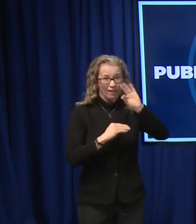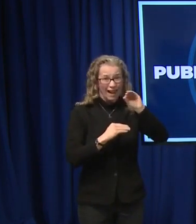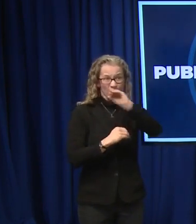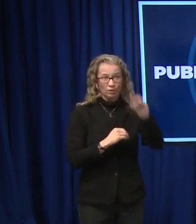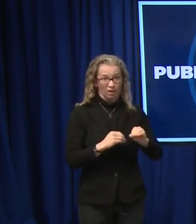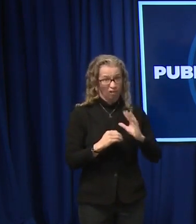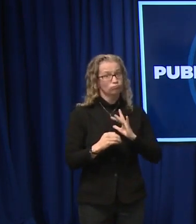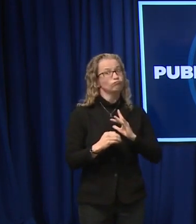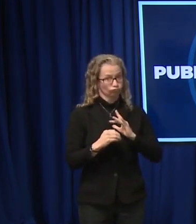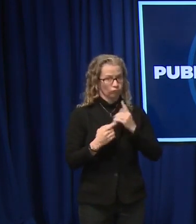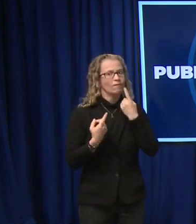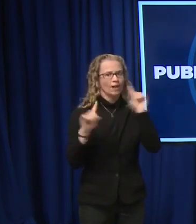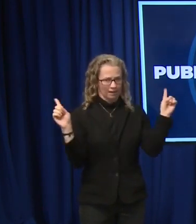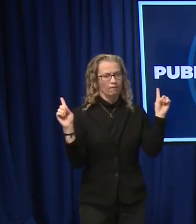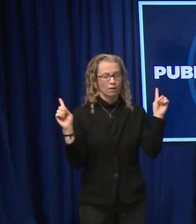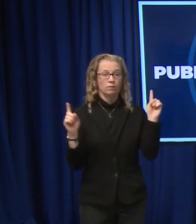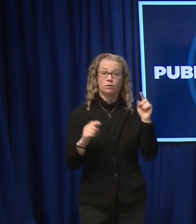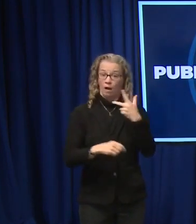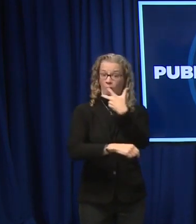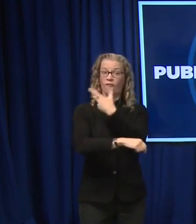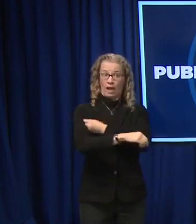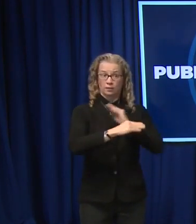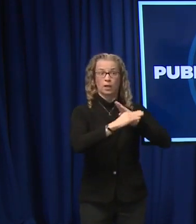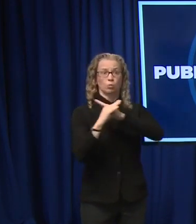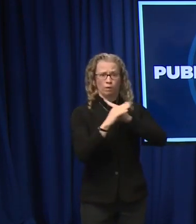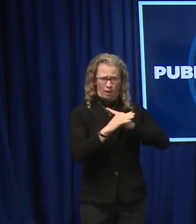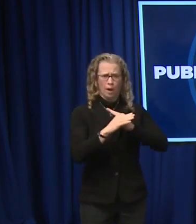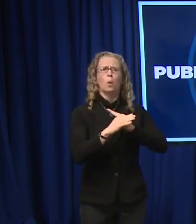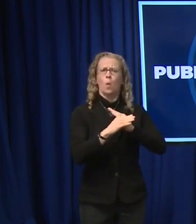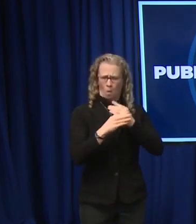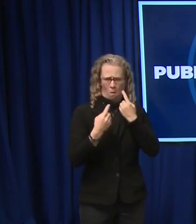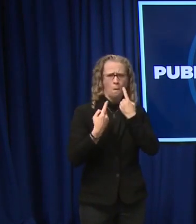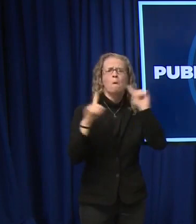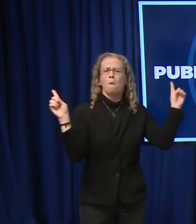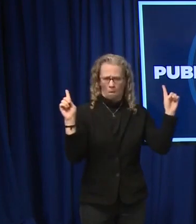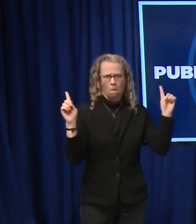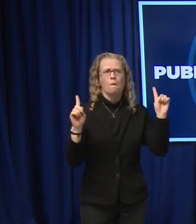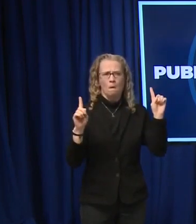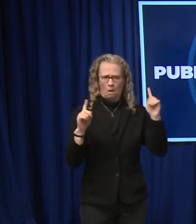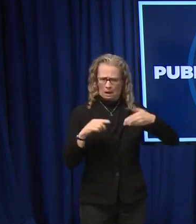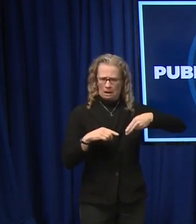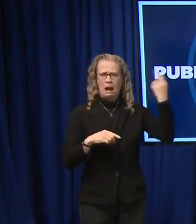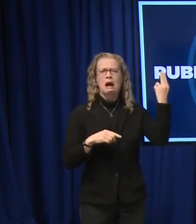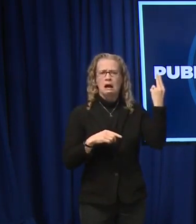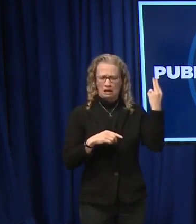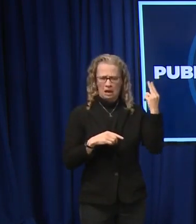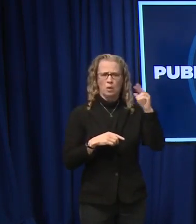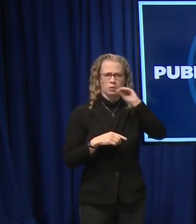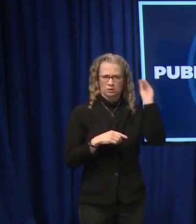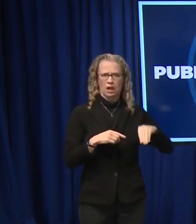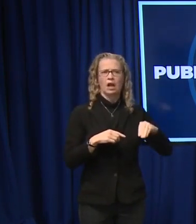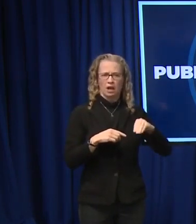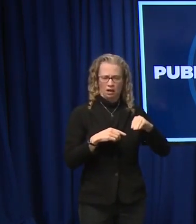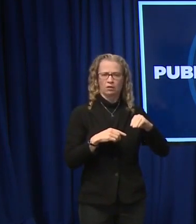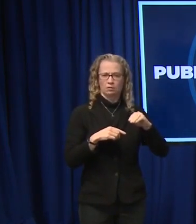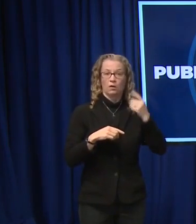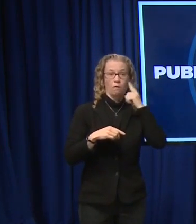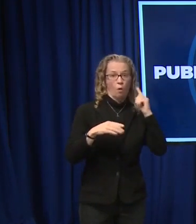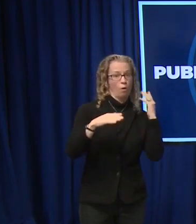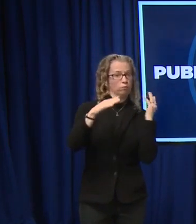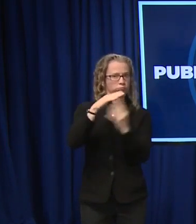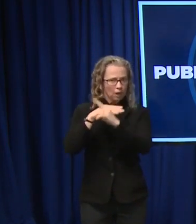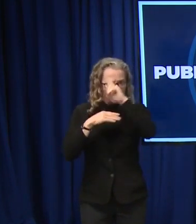Vaccines have remained high at preventing vaccine effectiveness has remained high at preventing hospitalizations and deaths.